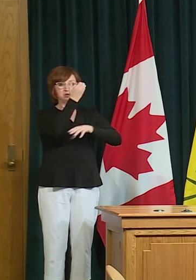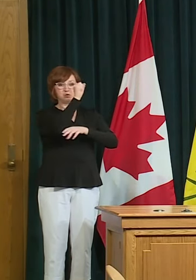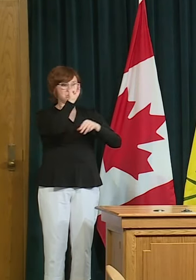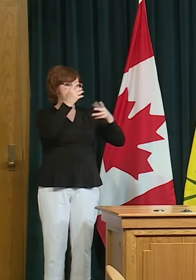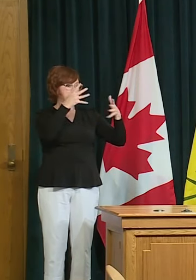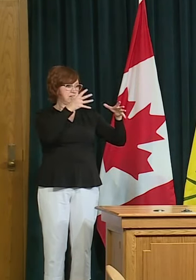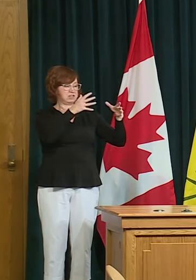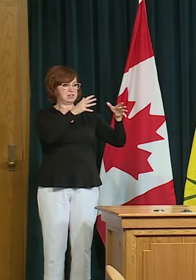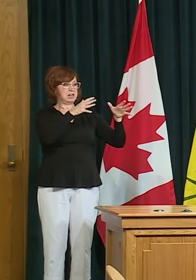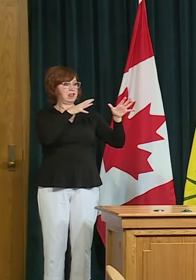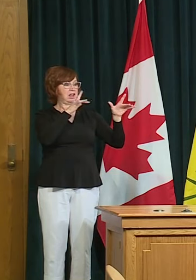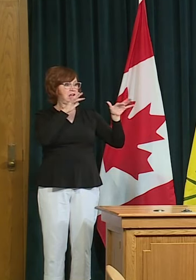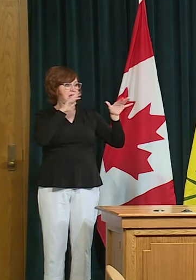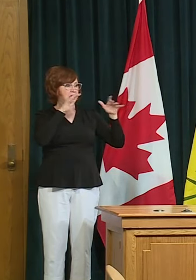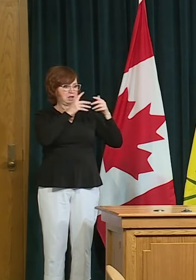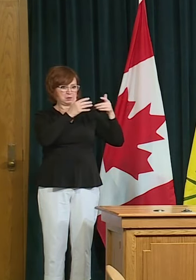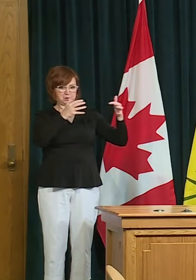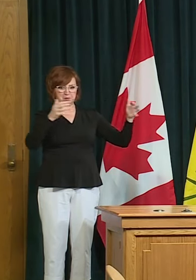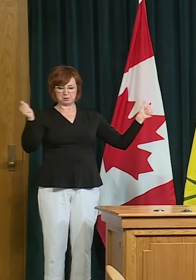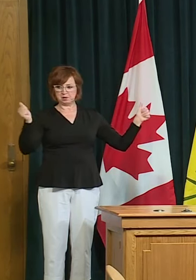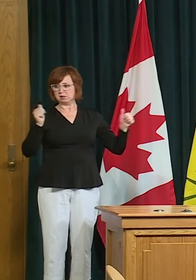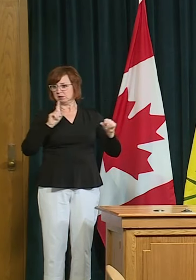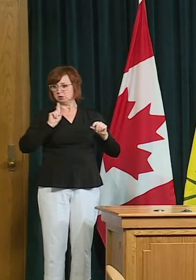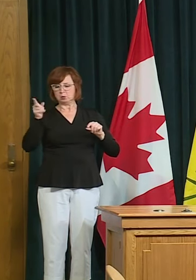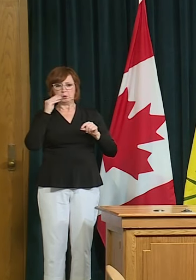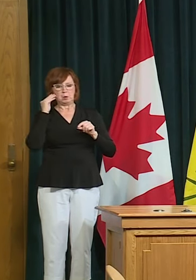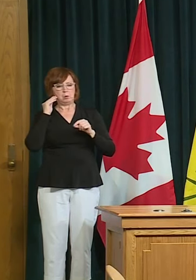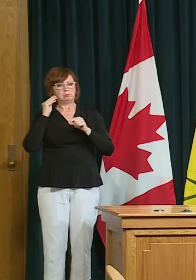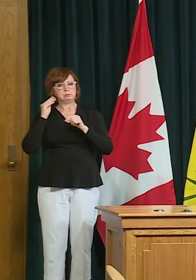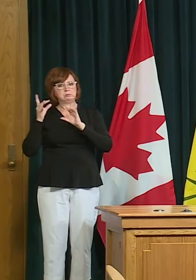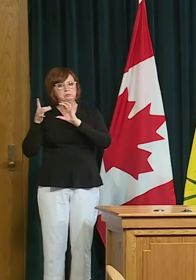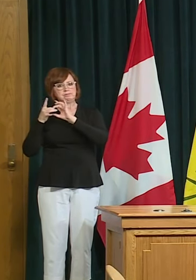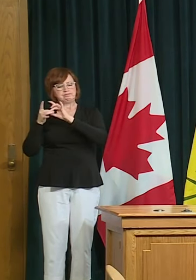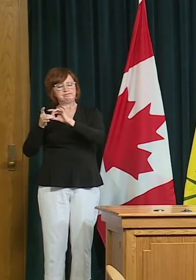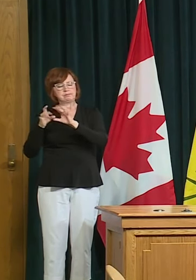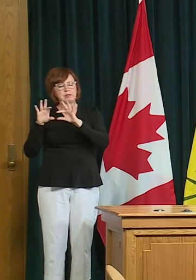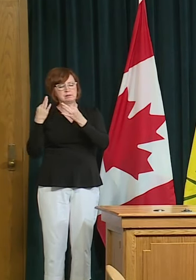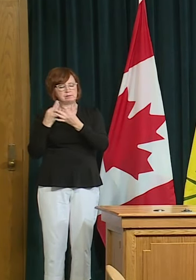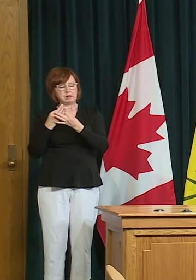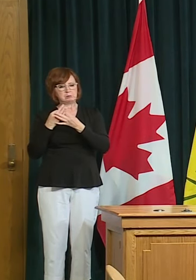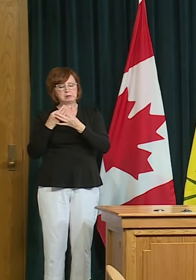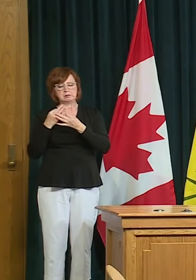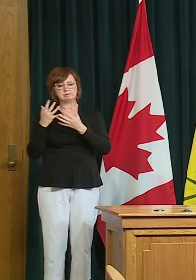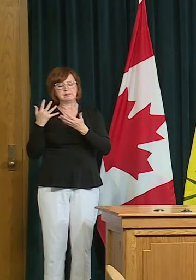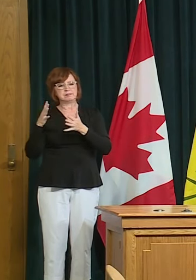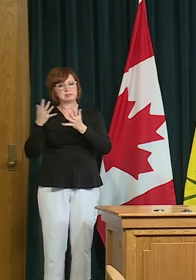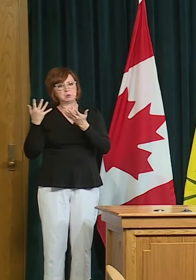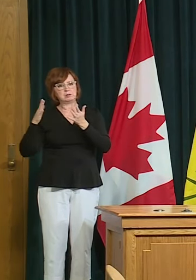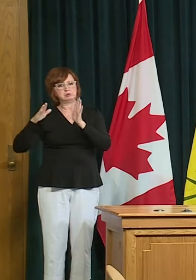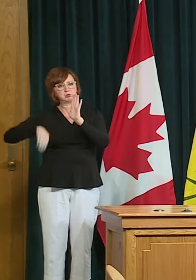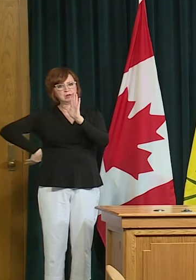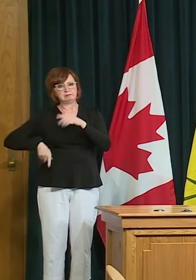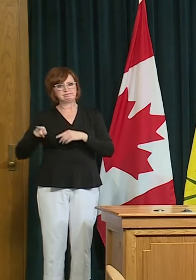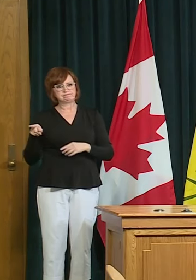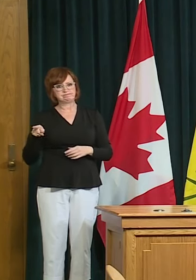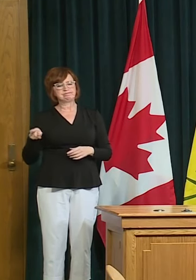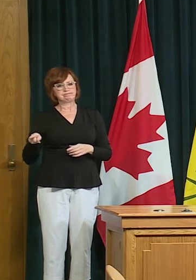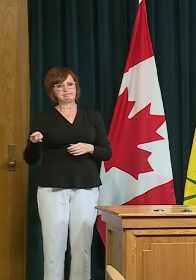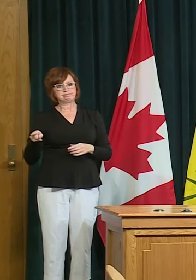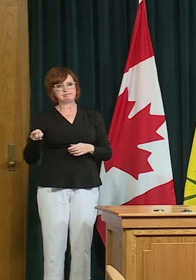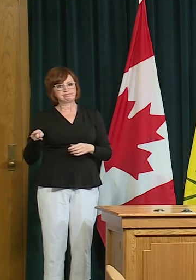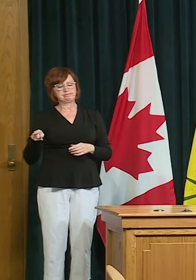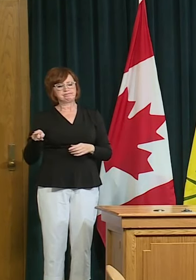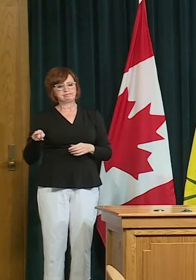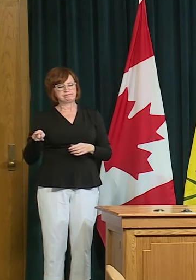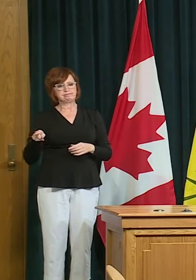to such an event i think you need to exceed the minimum guidance not try to push the envelope and i think that will remain